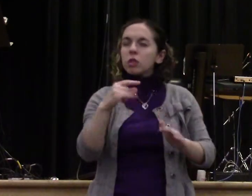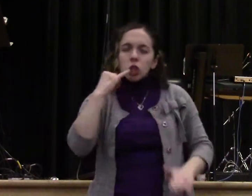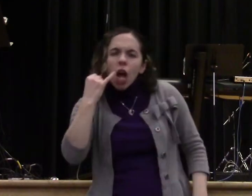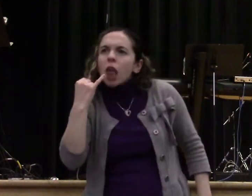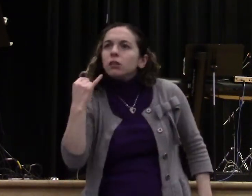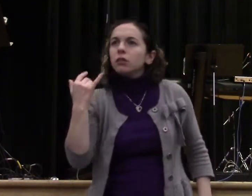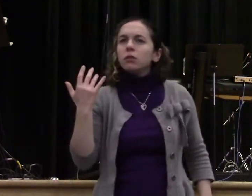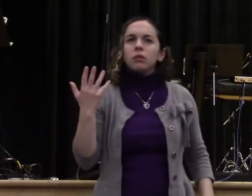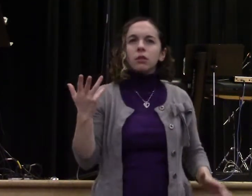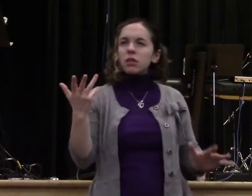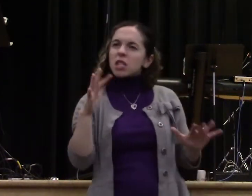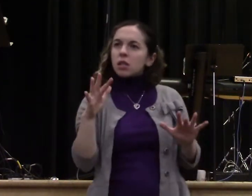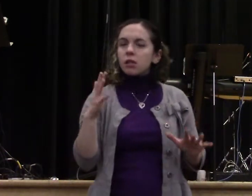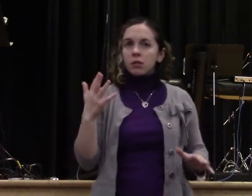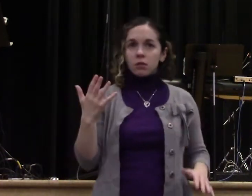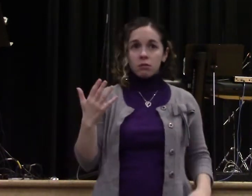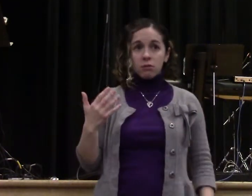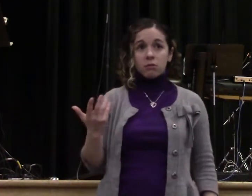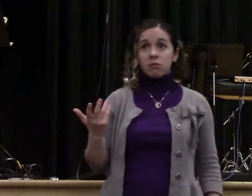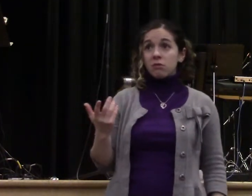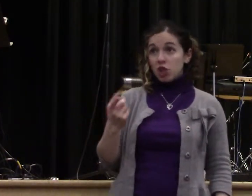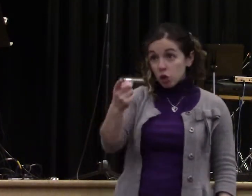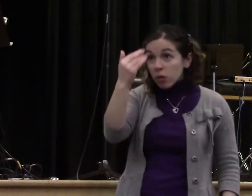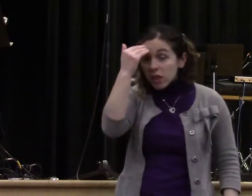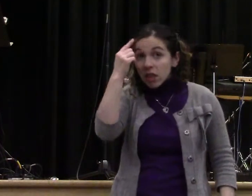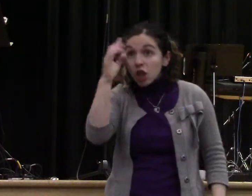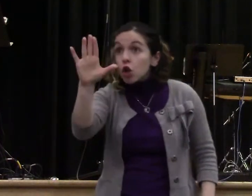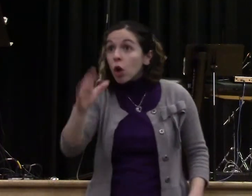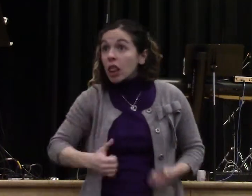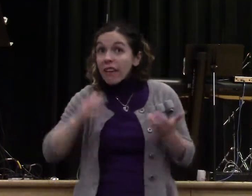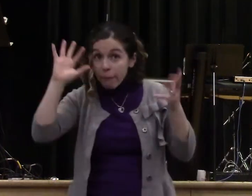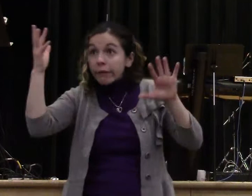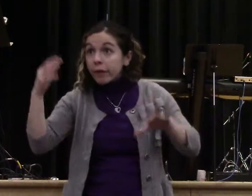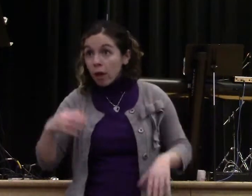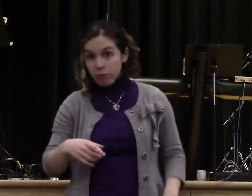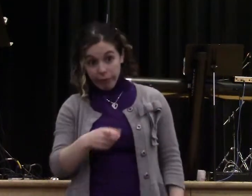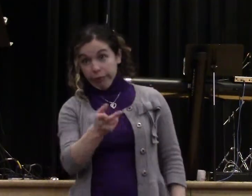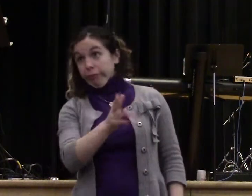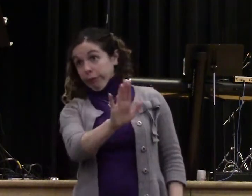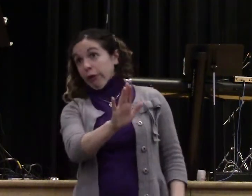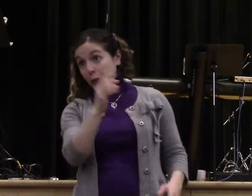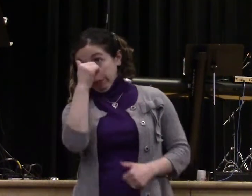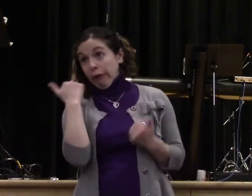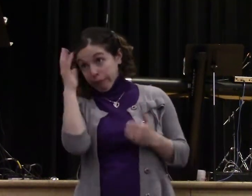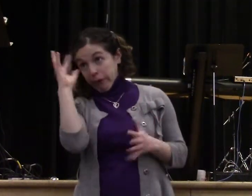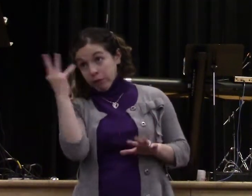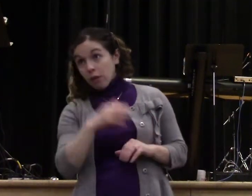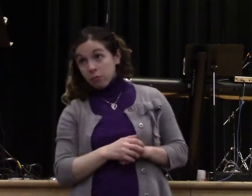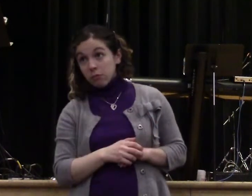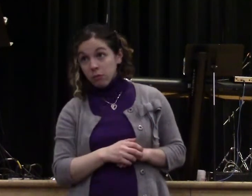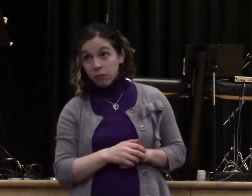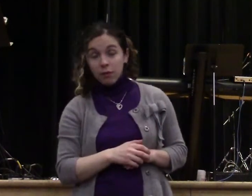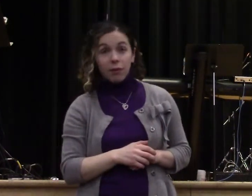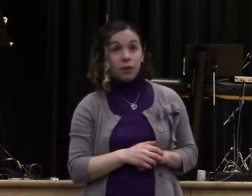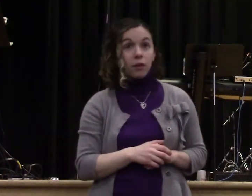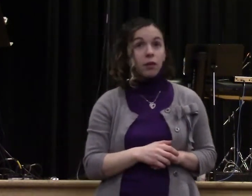your mess. Come on now. Mess caused by relationships are a main occurrence in the Bible.